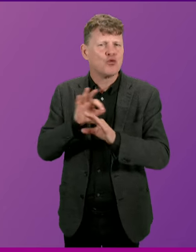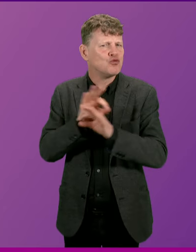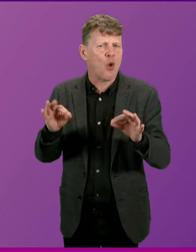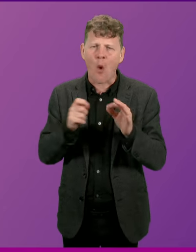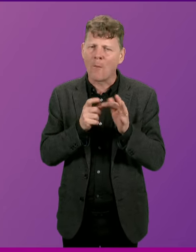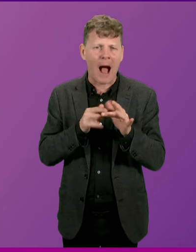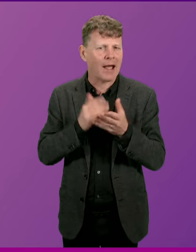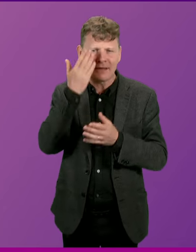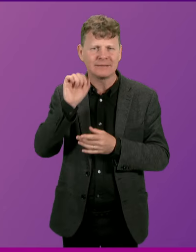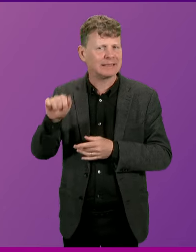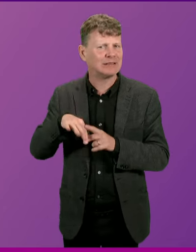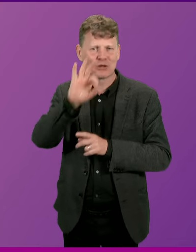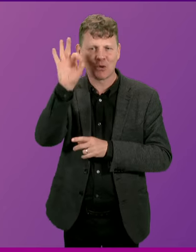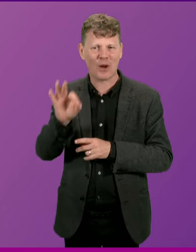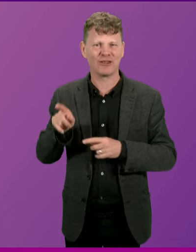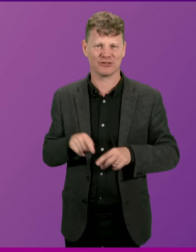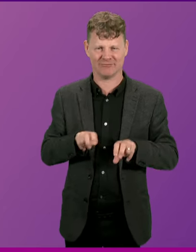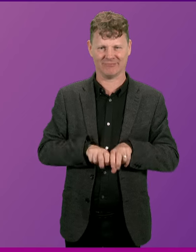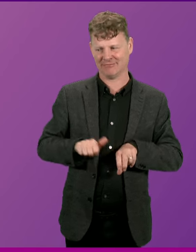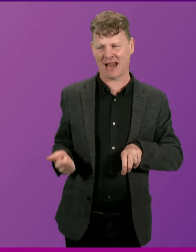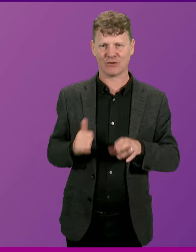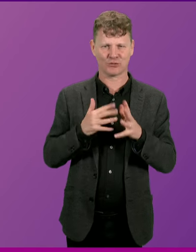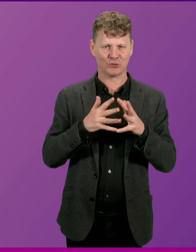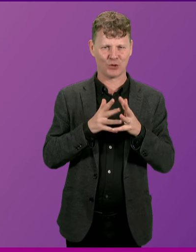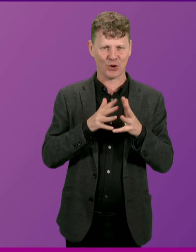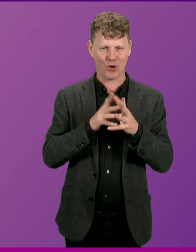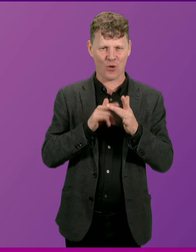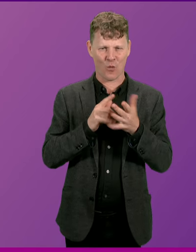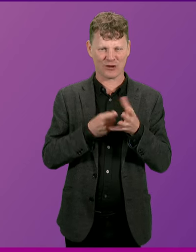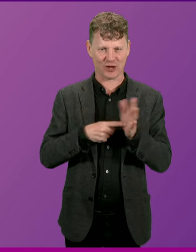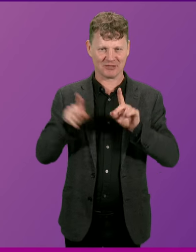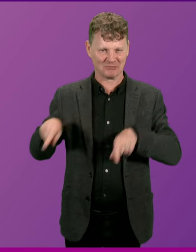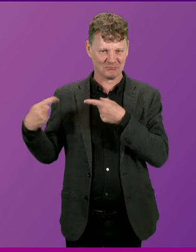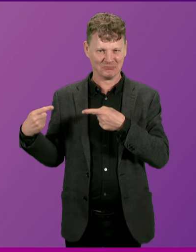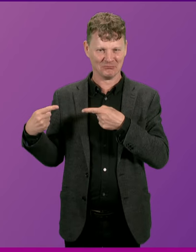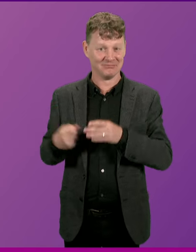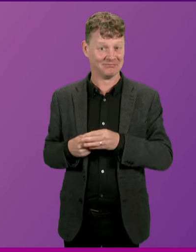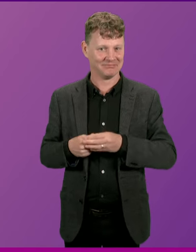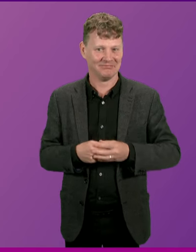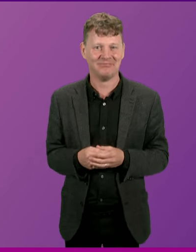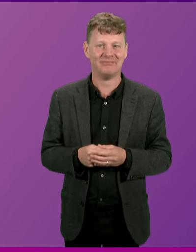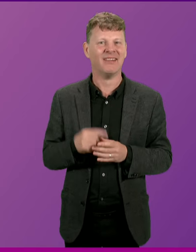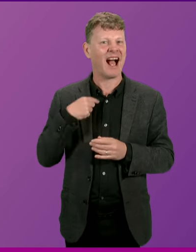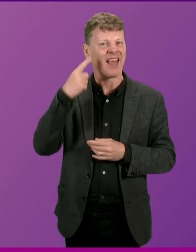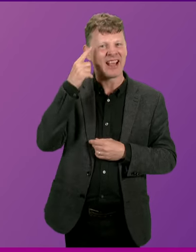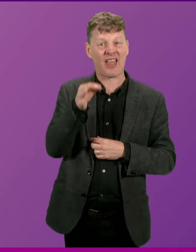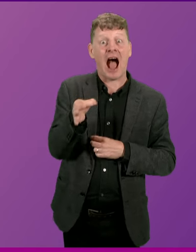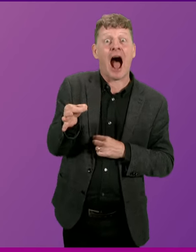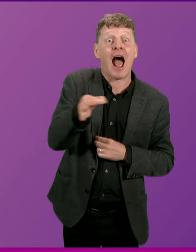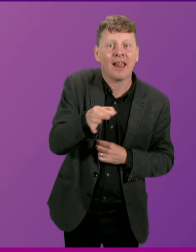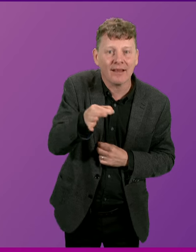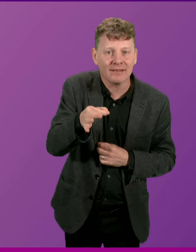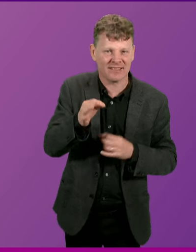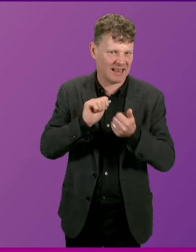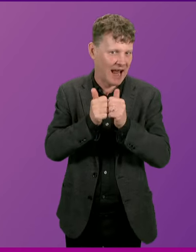question as he sits next to Beatrice Wishart. I think that the international island